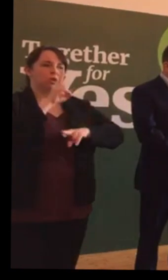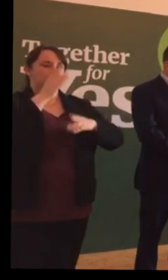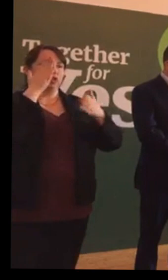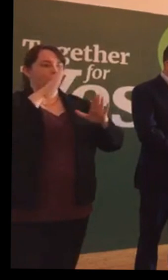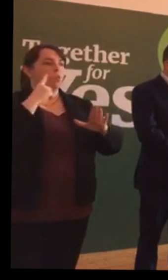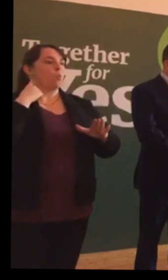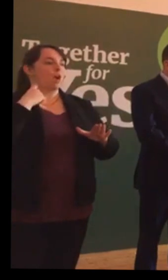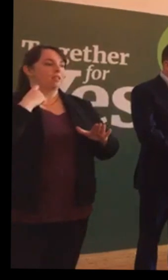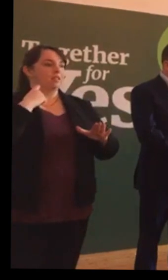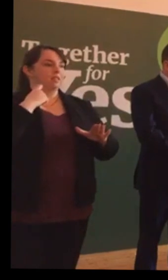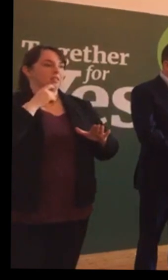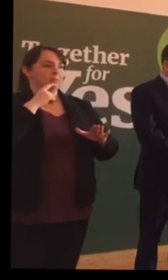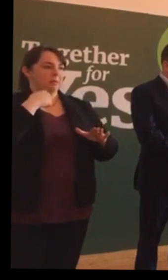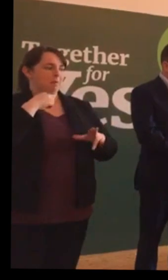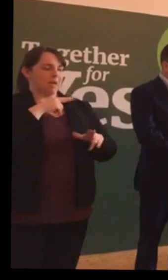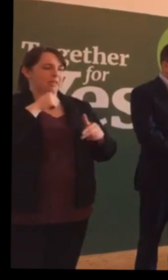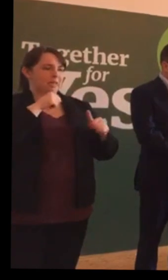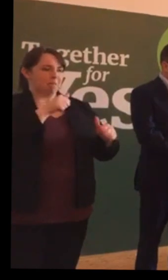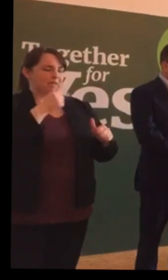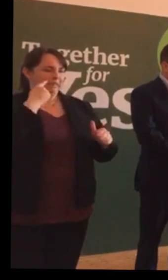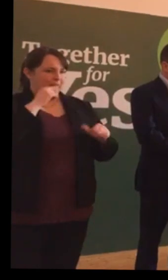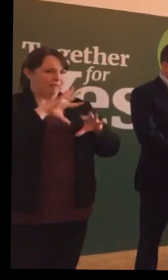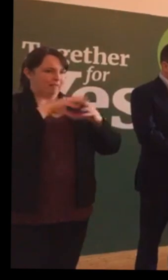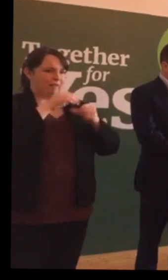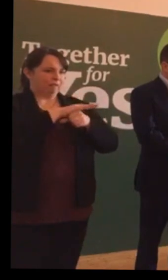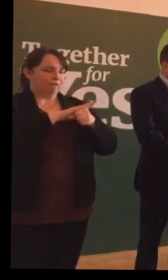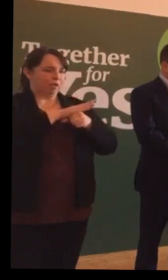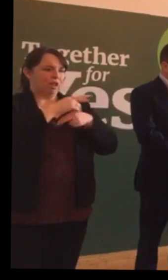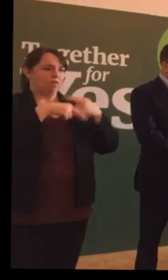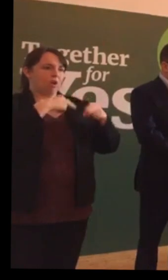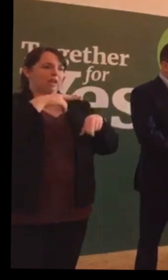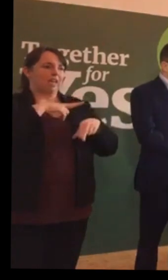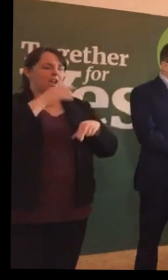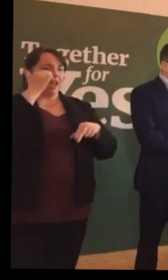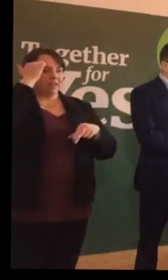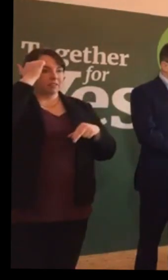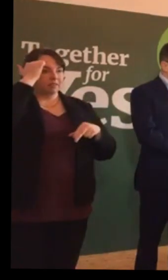wasn't seeing everything that she should around the head.